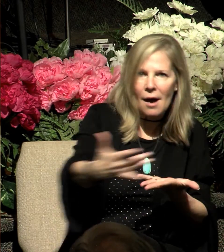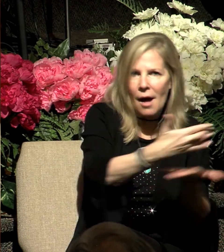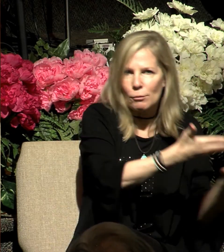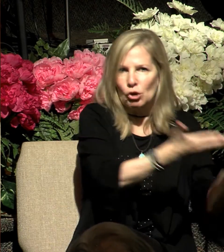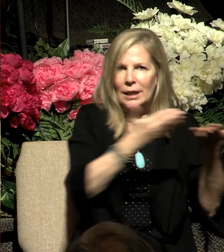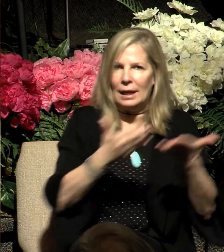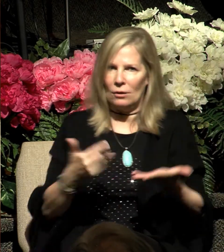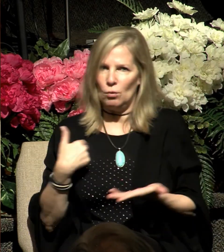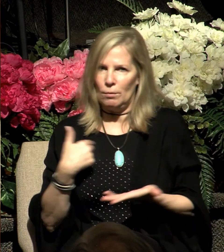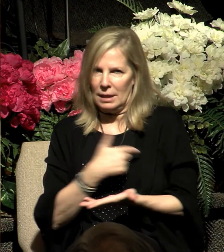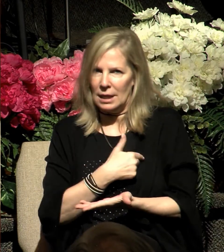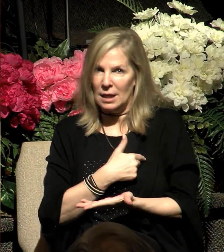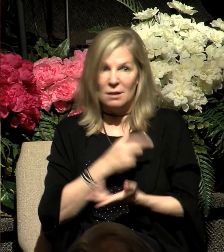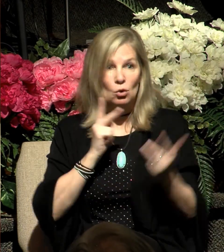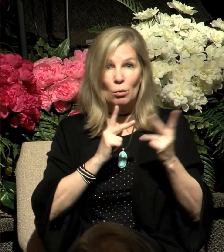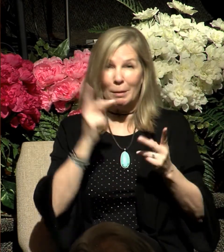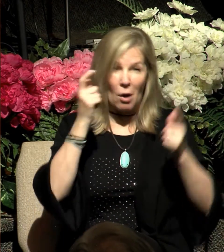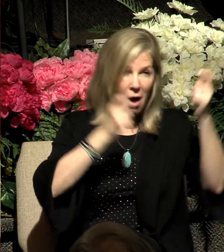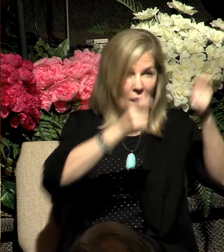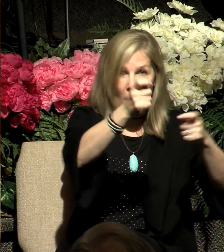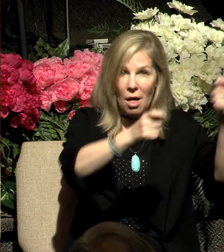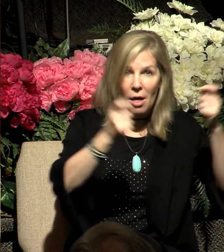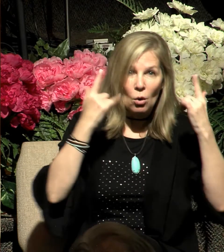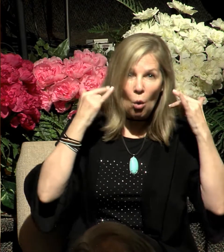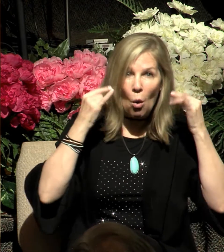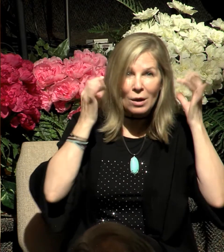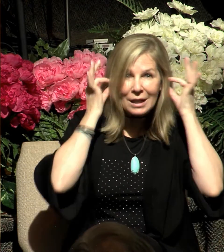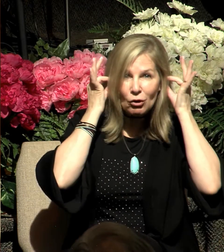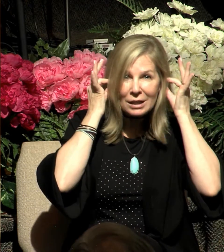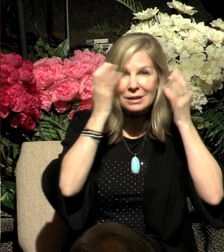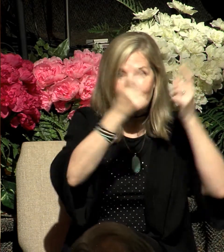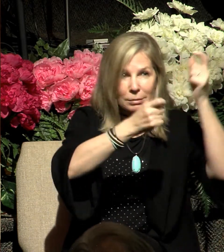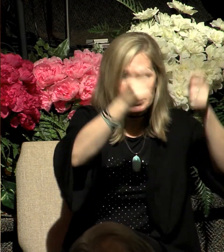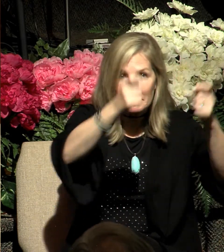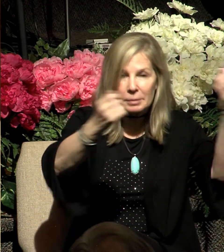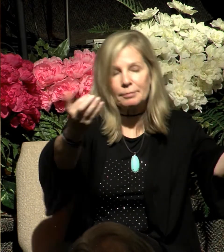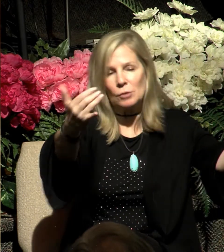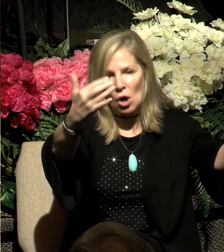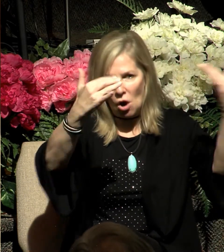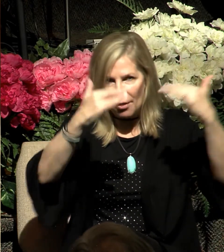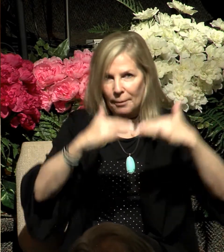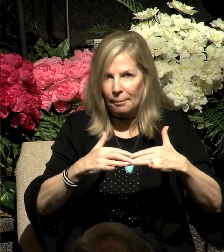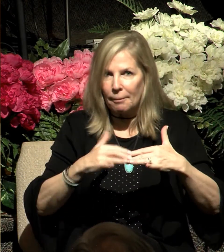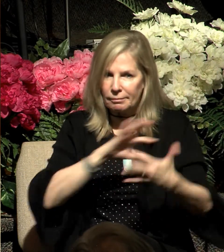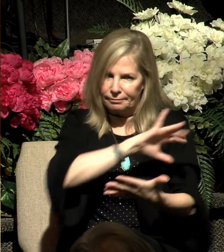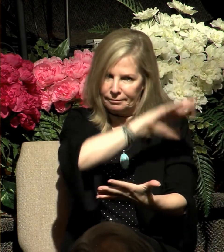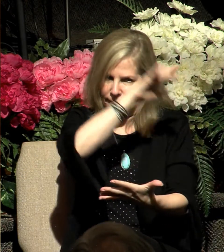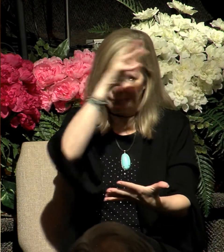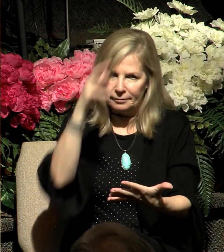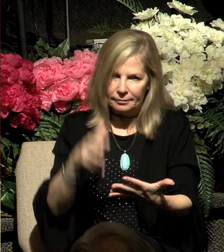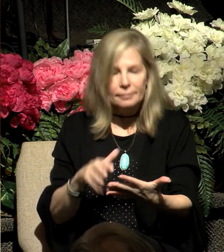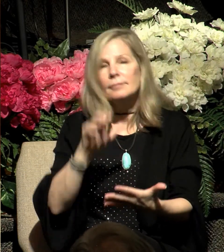me. Then all the people tore off the gold earrings which were in their ears brought them to Aaron. He took this from their hand,